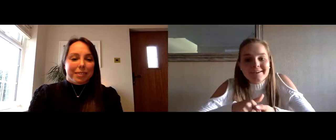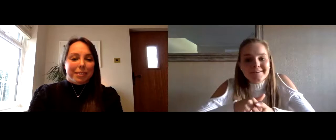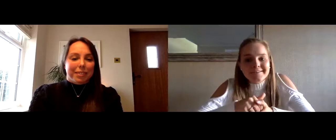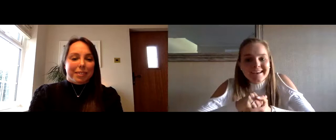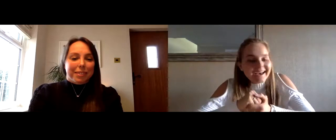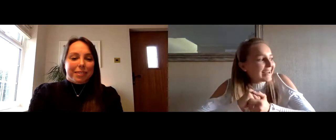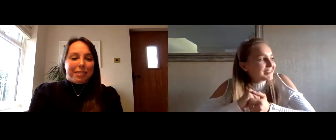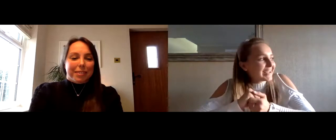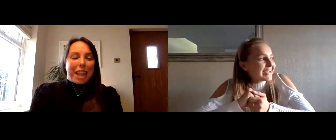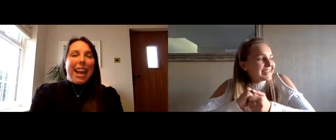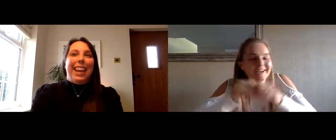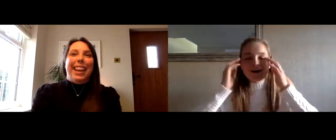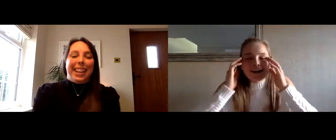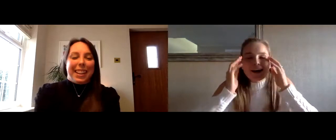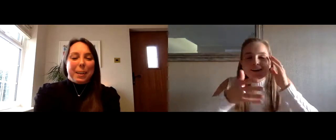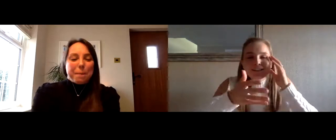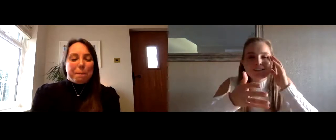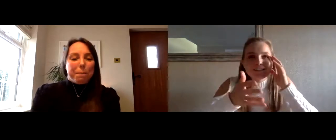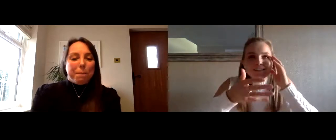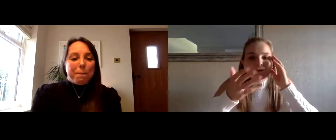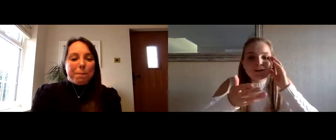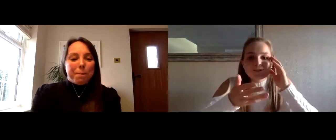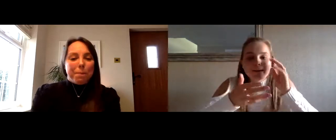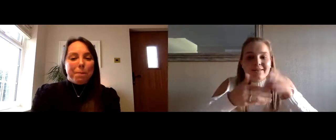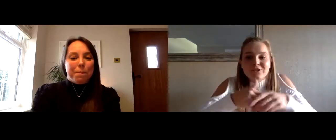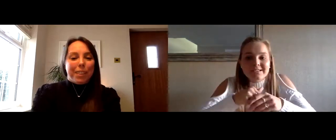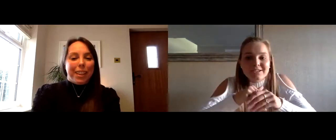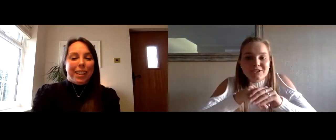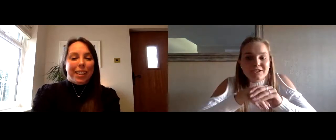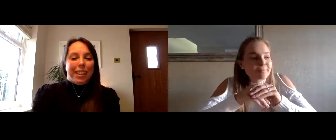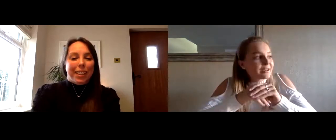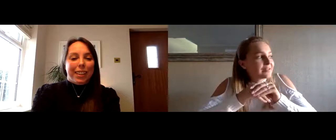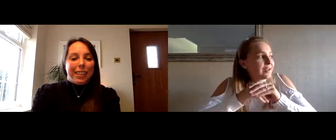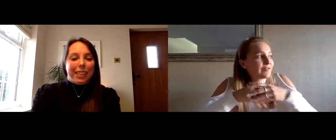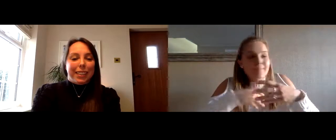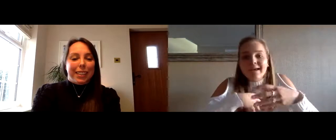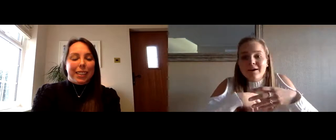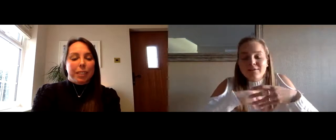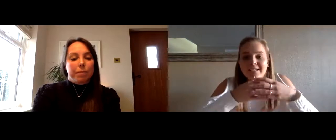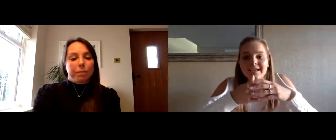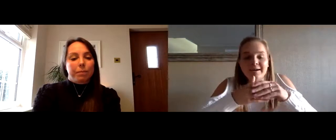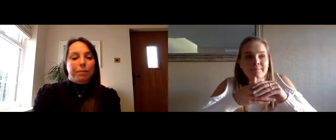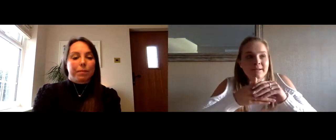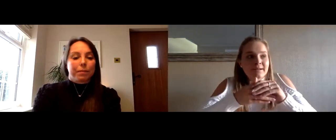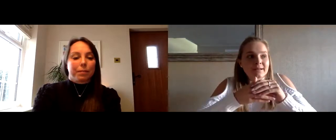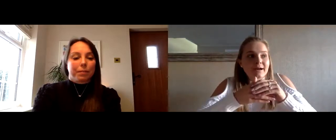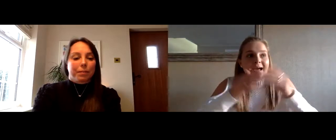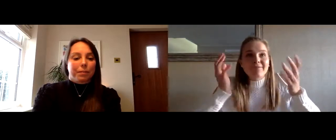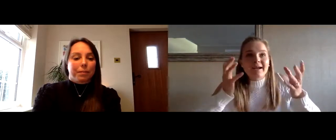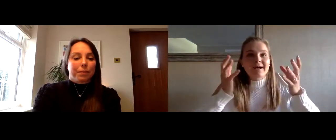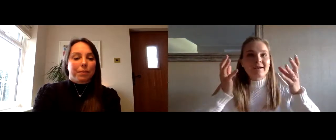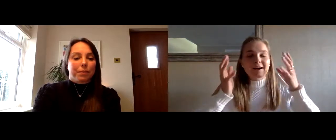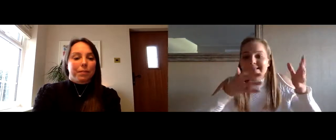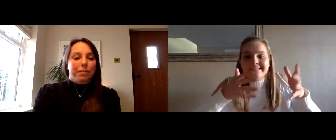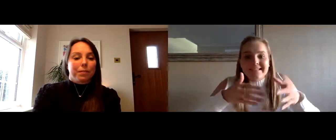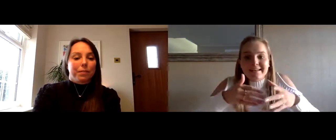helping others and actually i could have just listened to your answer about the transition because for me obviously um i